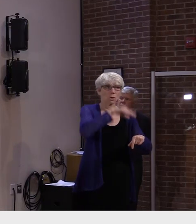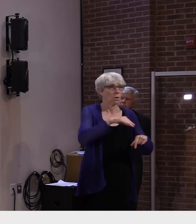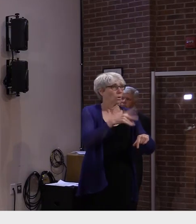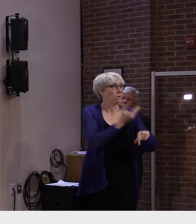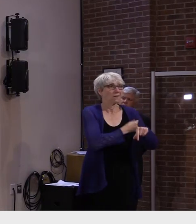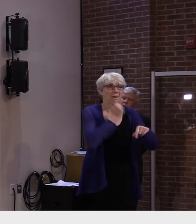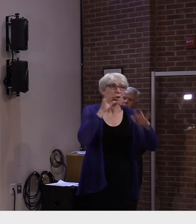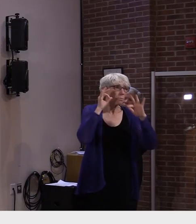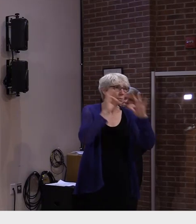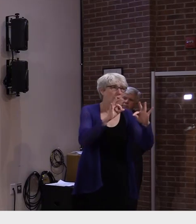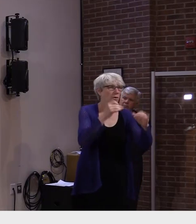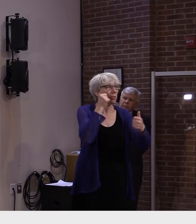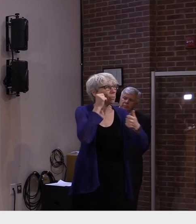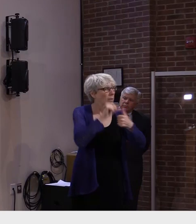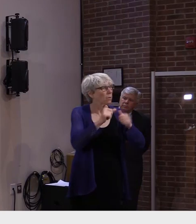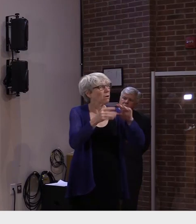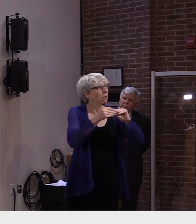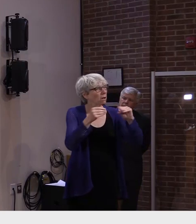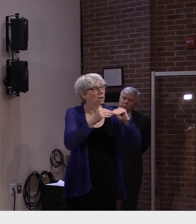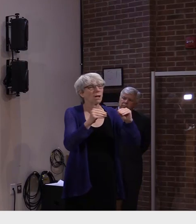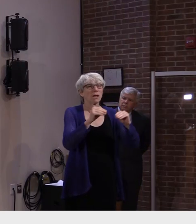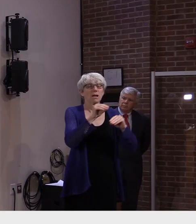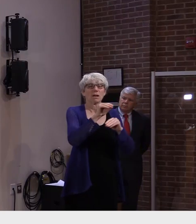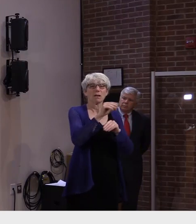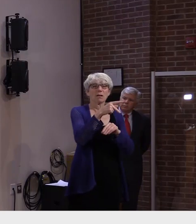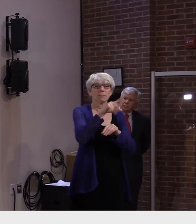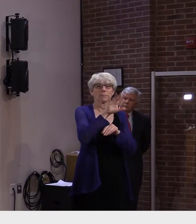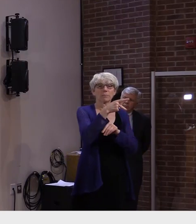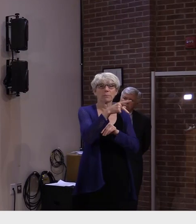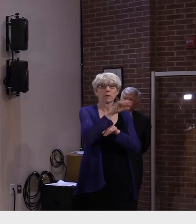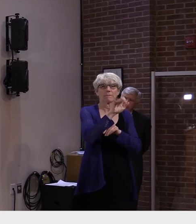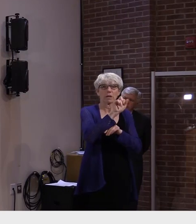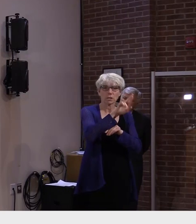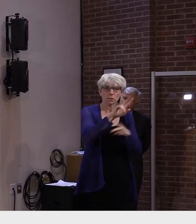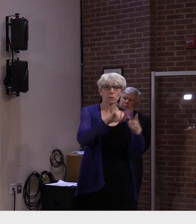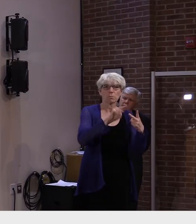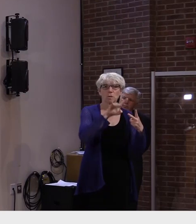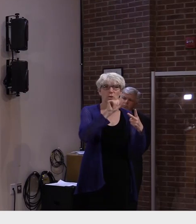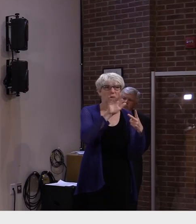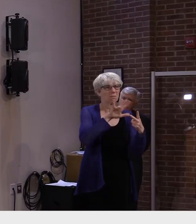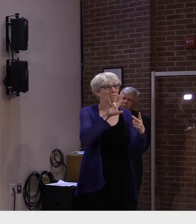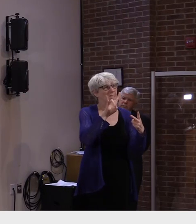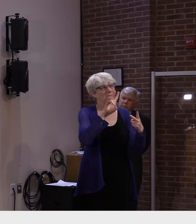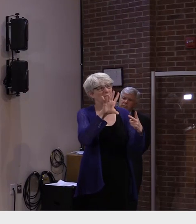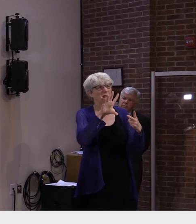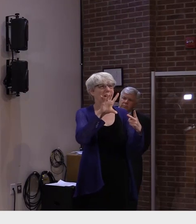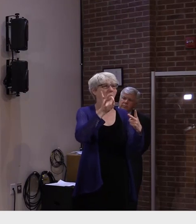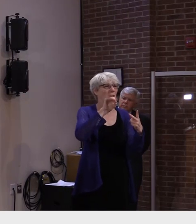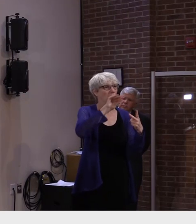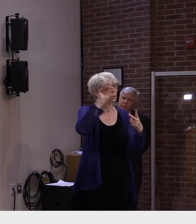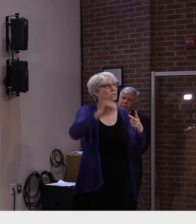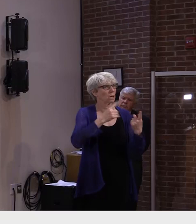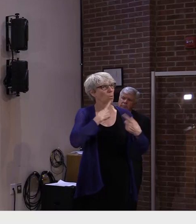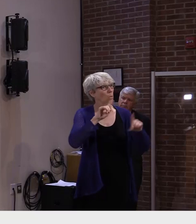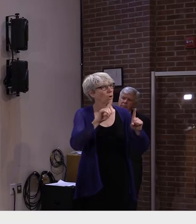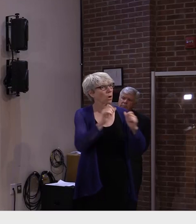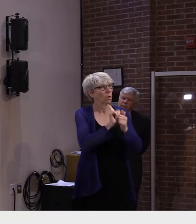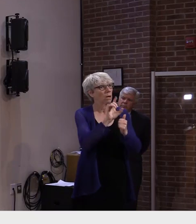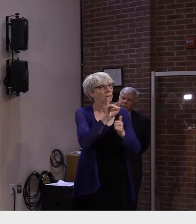believe. So there is some risk involved. But when you look at that, there's 99.999